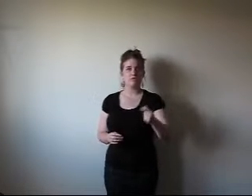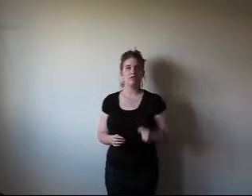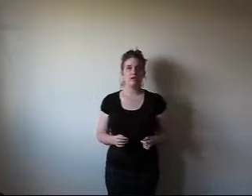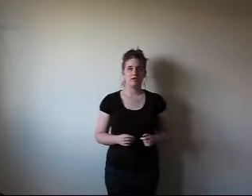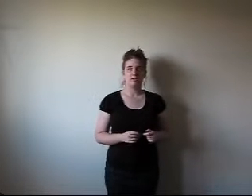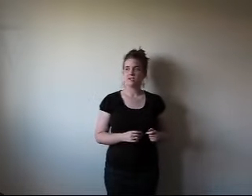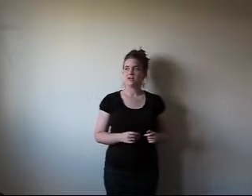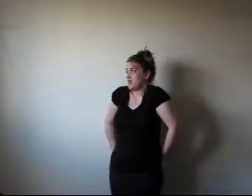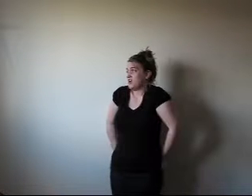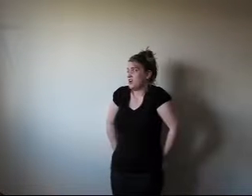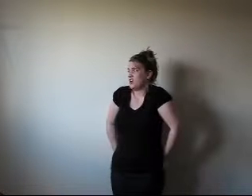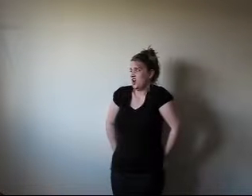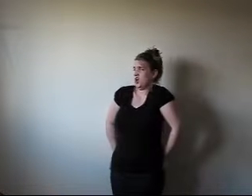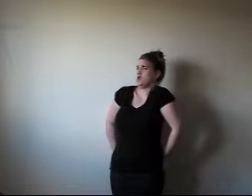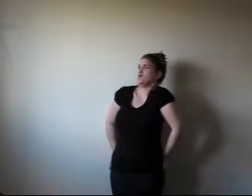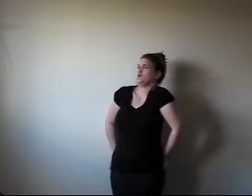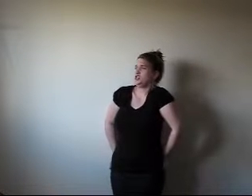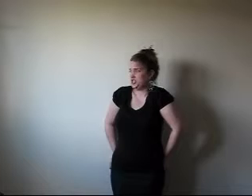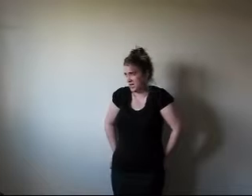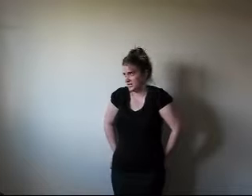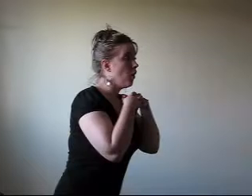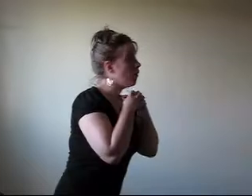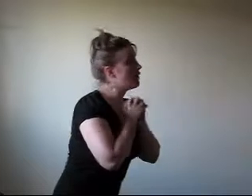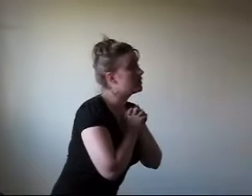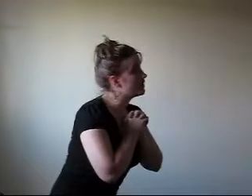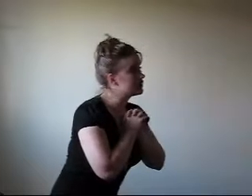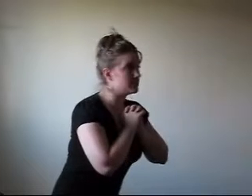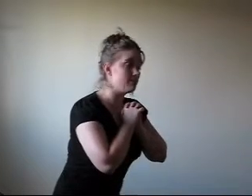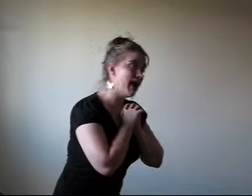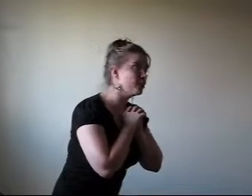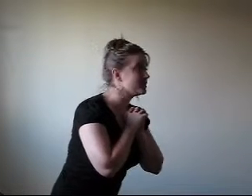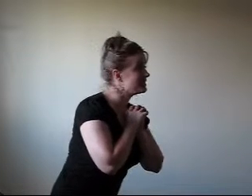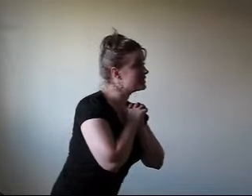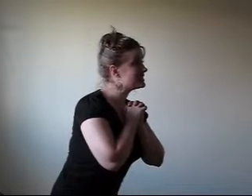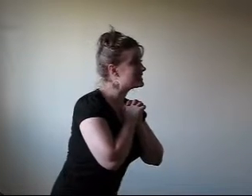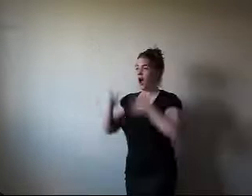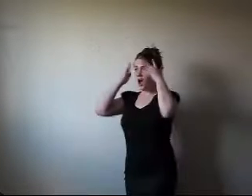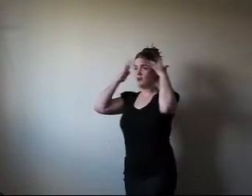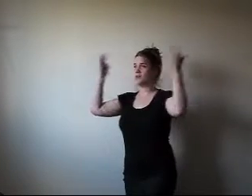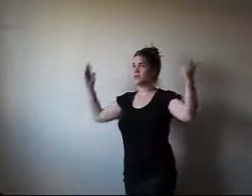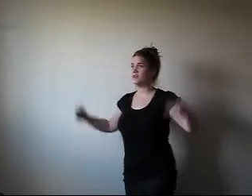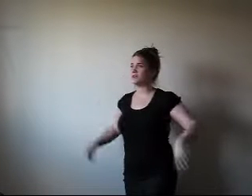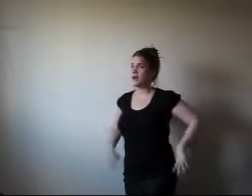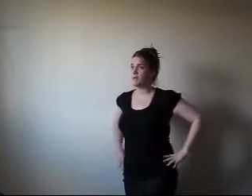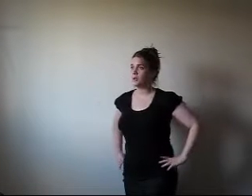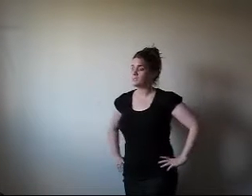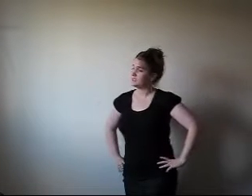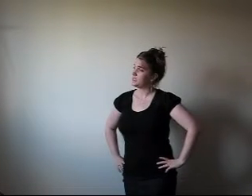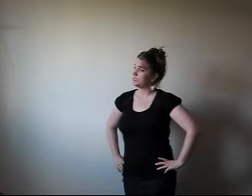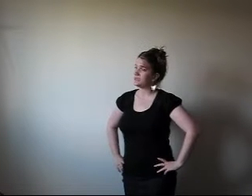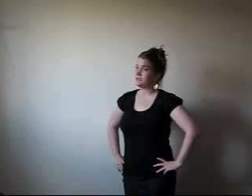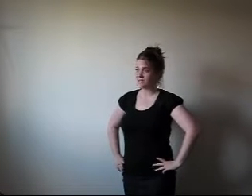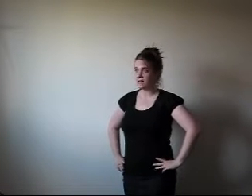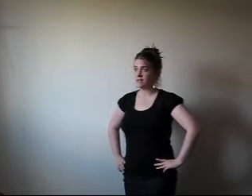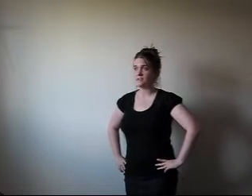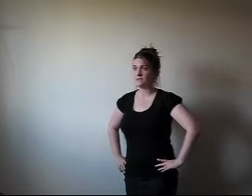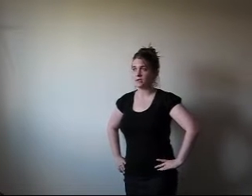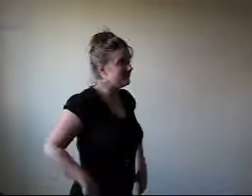movie started and said, Oh, sh**. Why, whatever is the matter, dearest. I failed to upload Silly Survey Sunday this week.